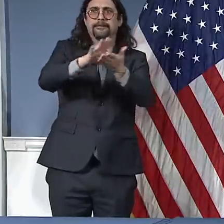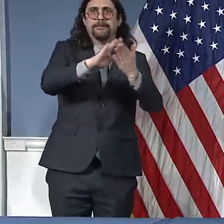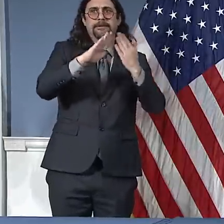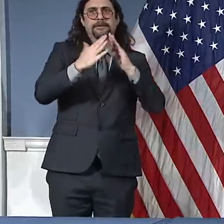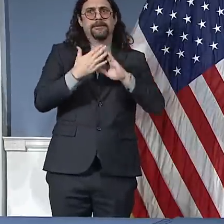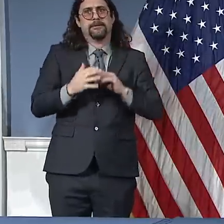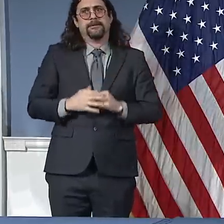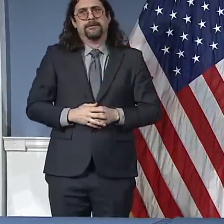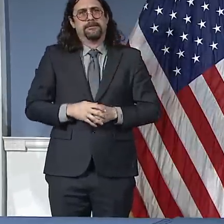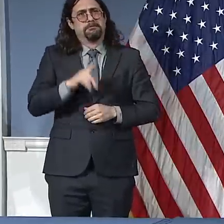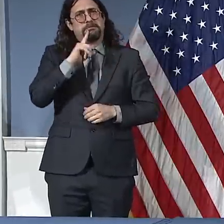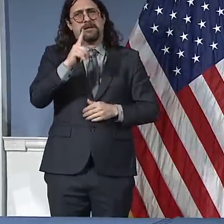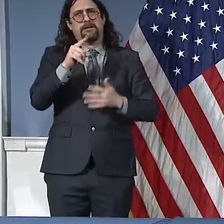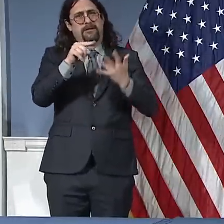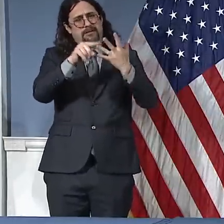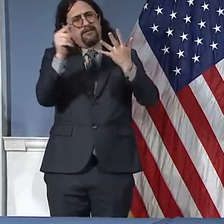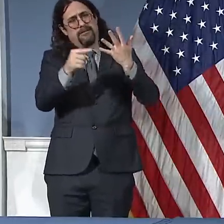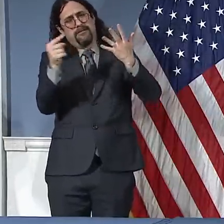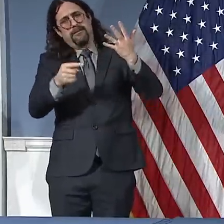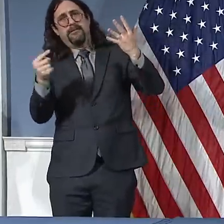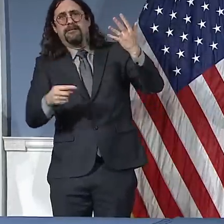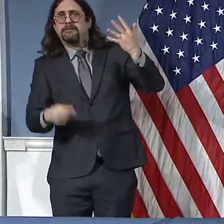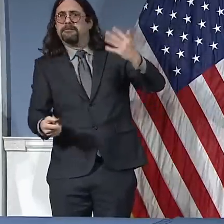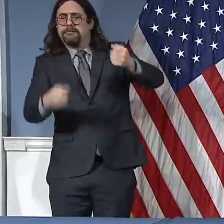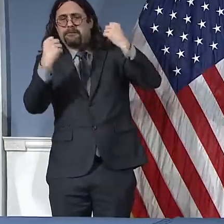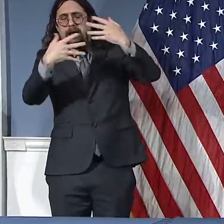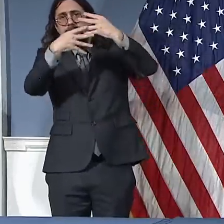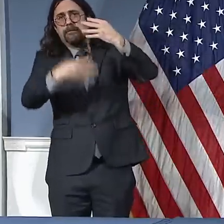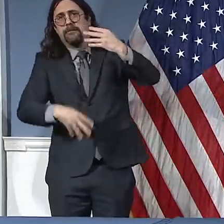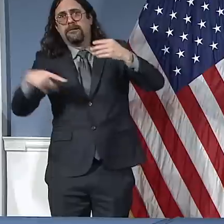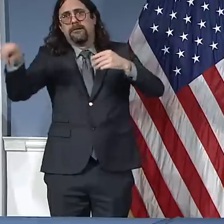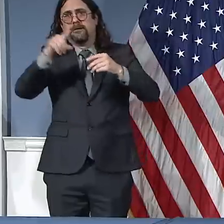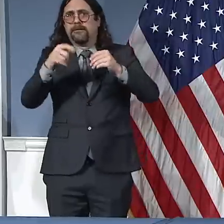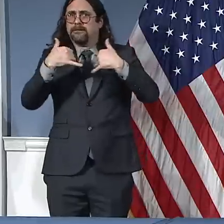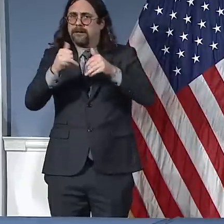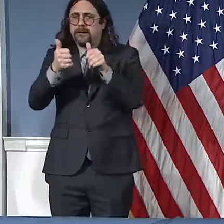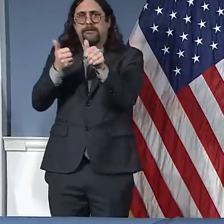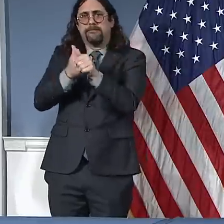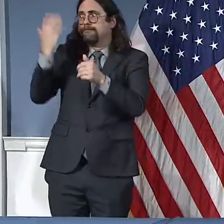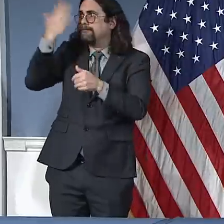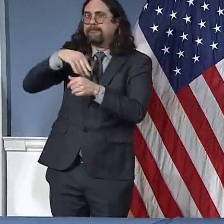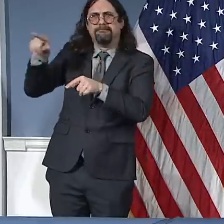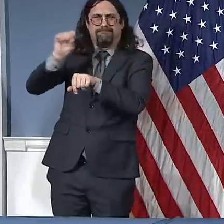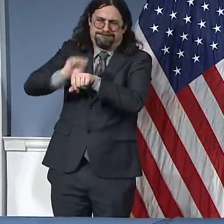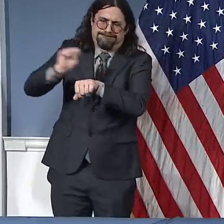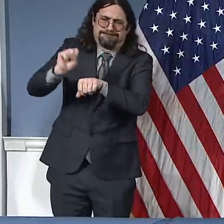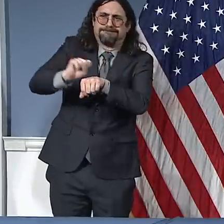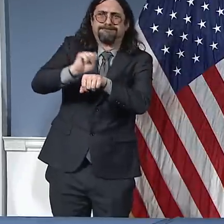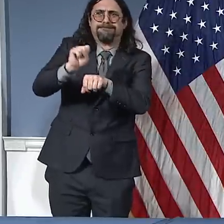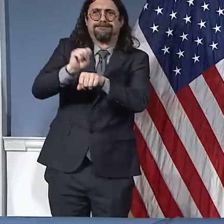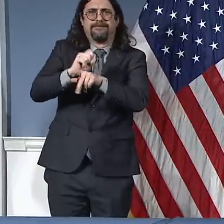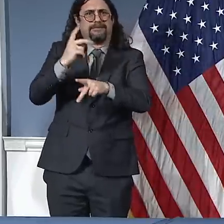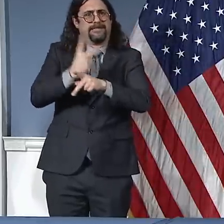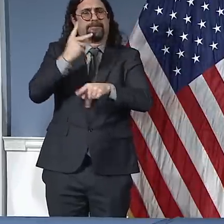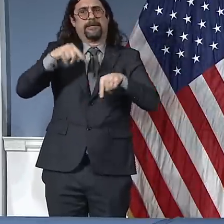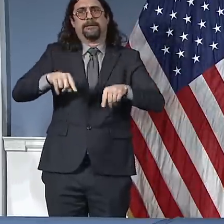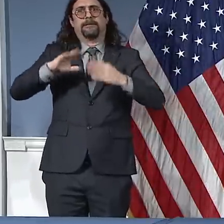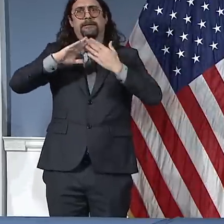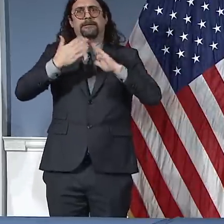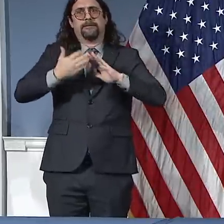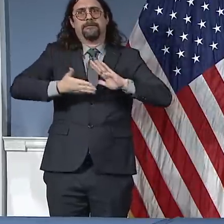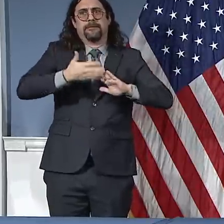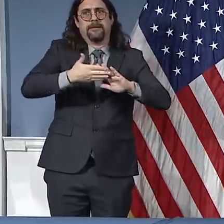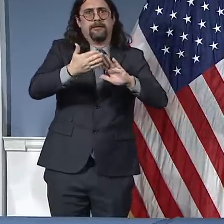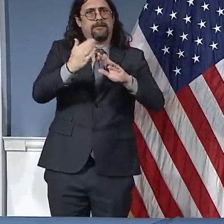work in nonprofit organizations, folks who work in the private sector, all of whom are chipping in. So I'll say thank you many times